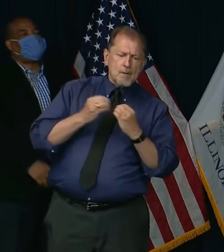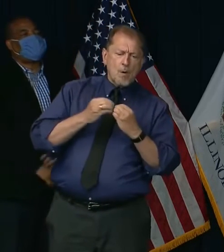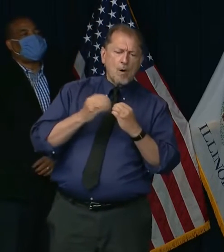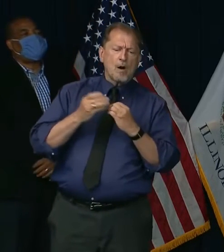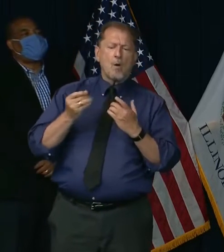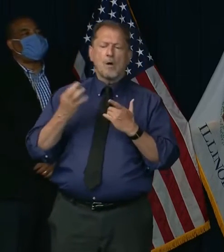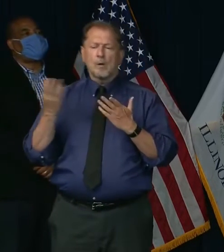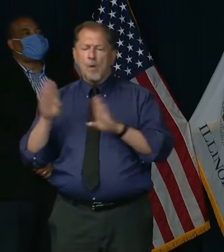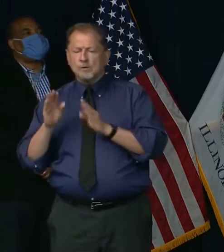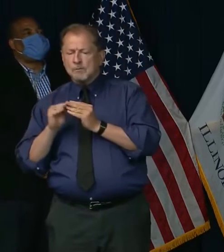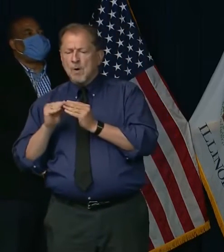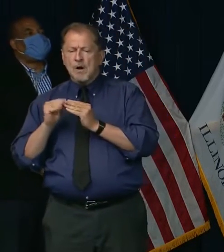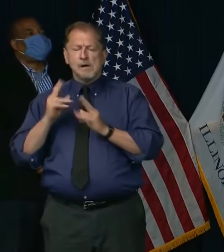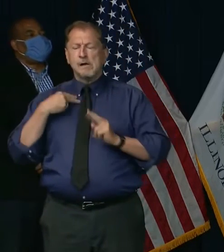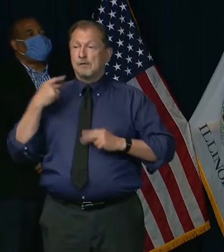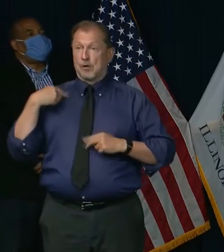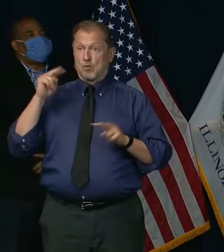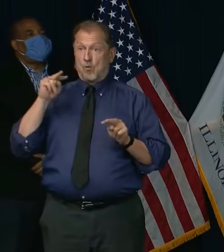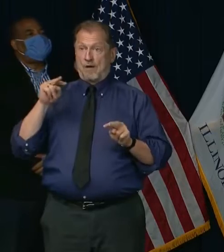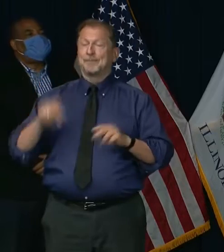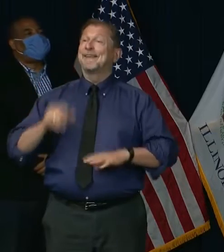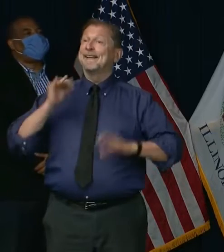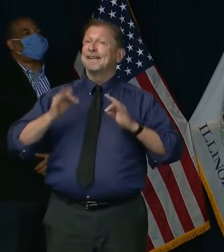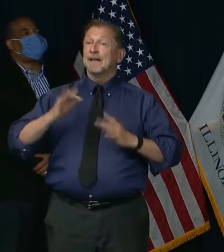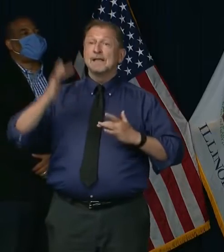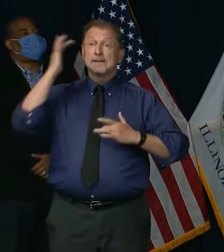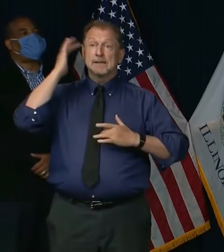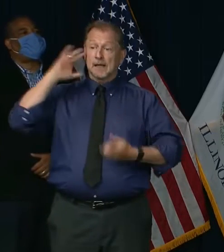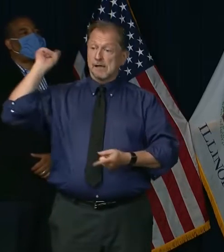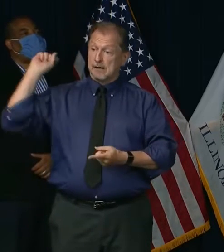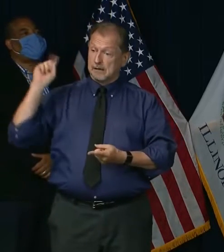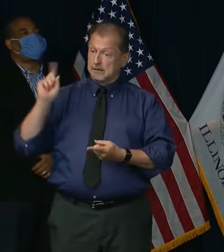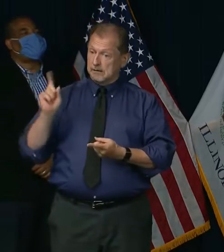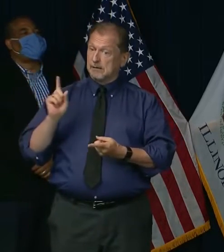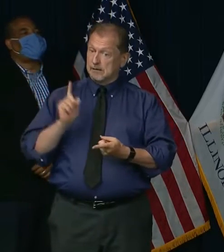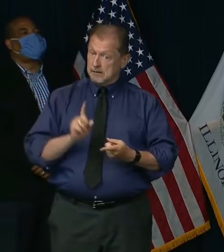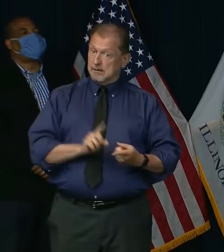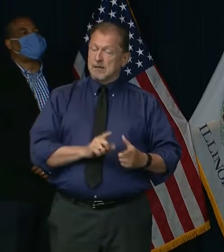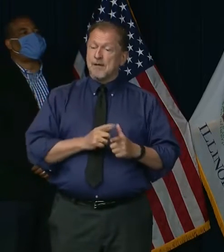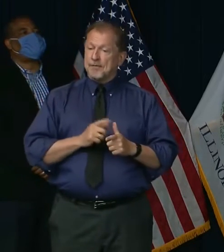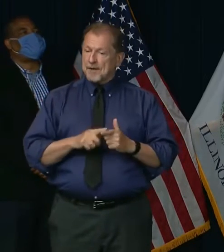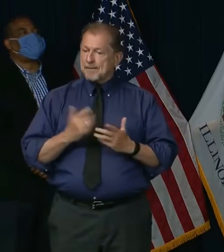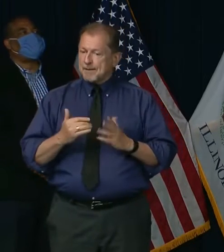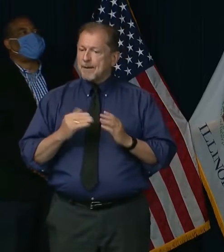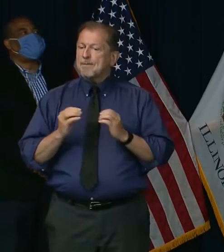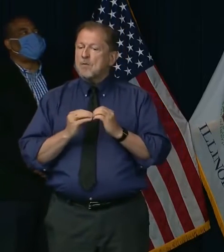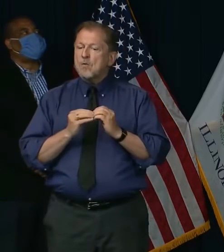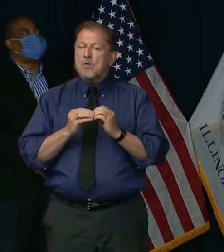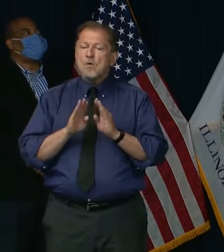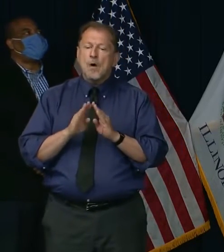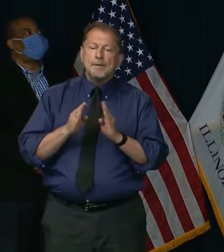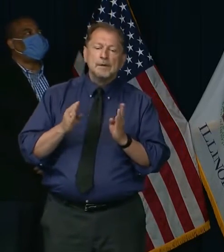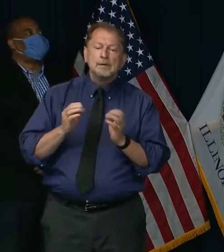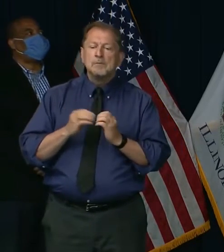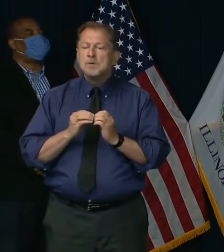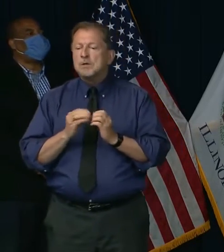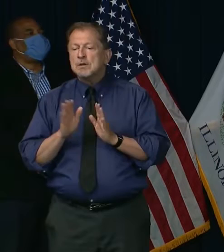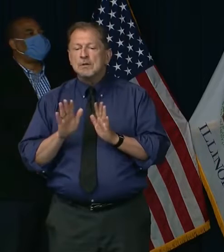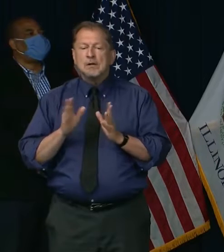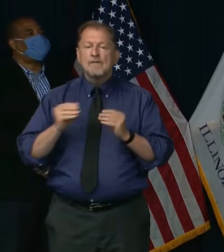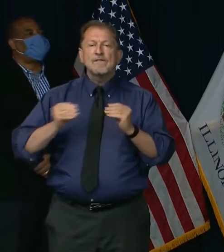see stable numbers over the coming weeks, we can then consider additional modifications to the framework of Phase 4.